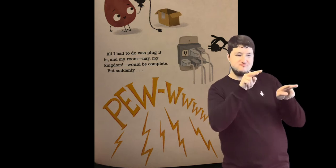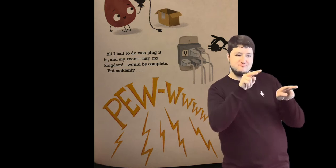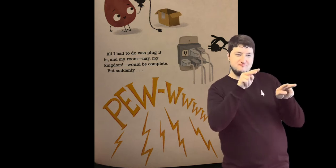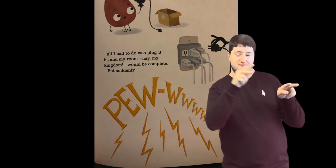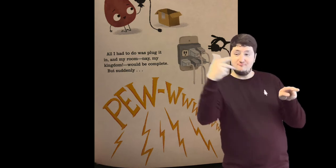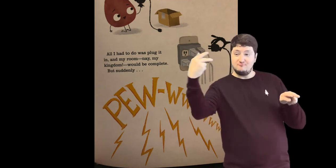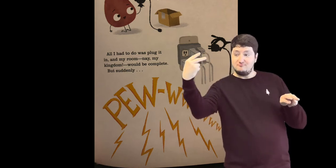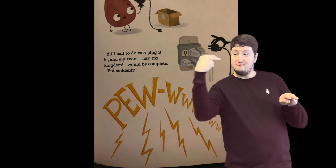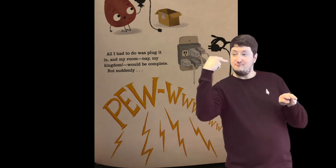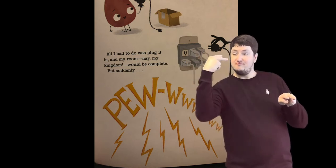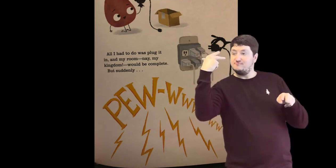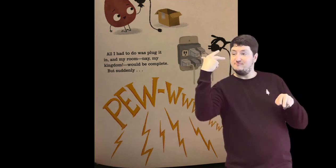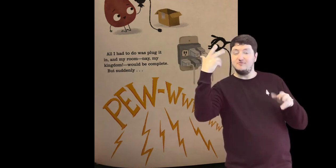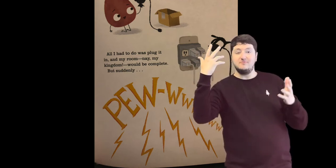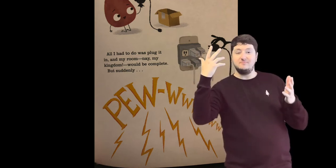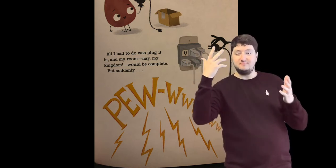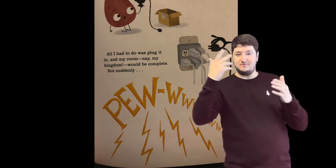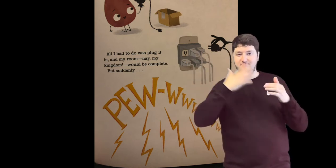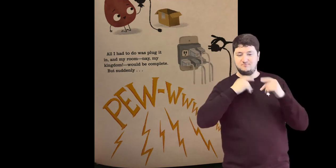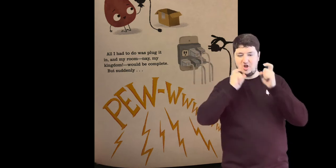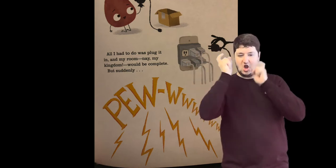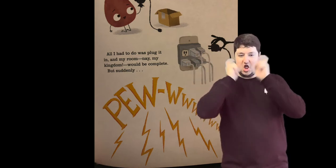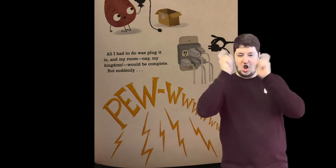watching All my favorite shows Woohoo